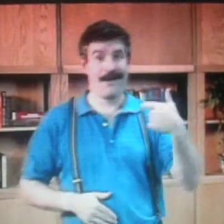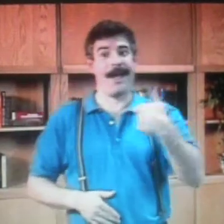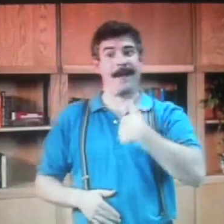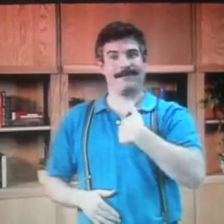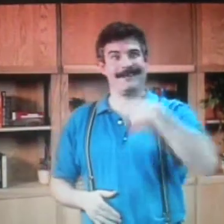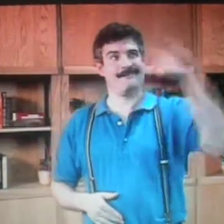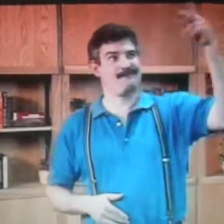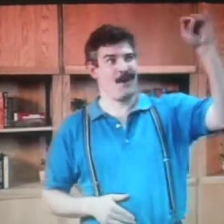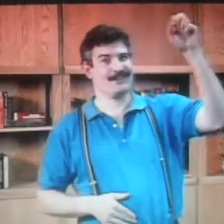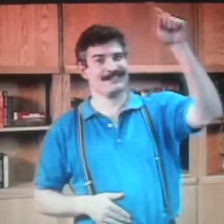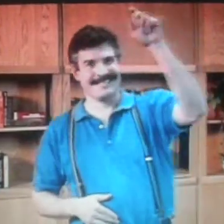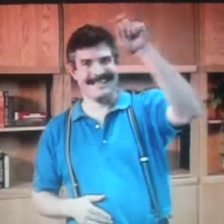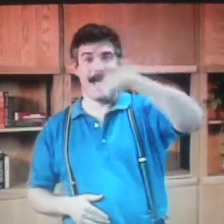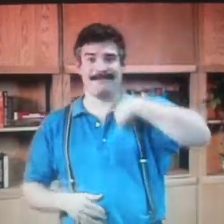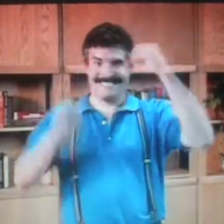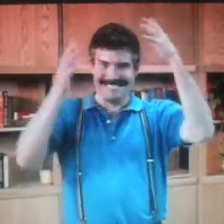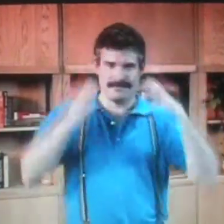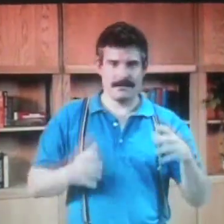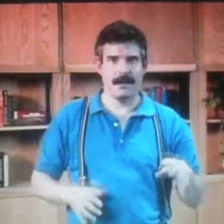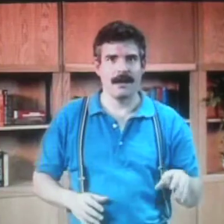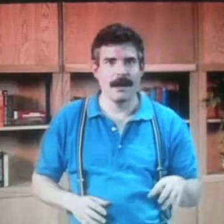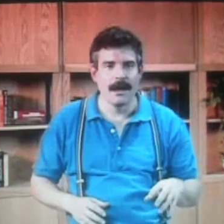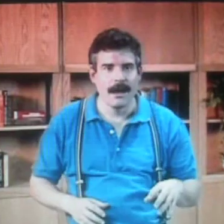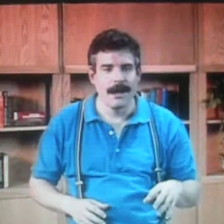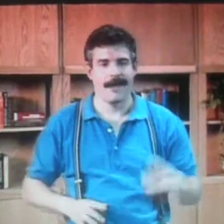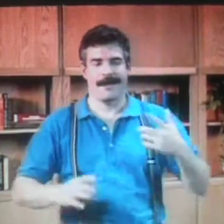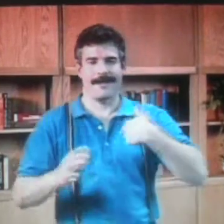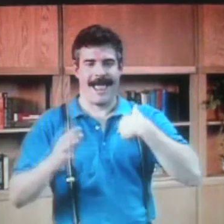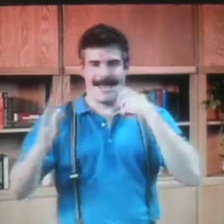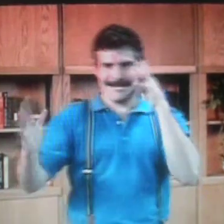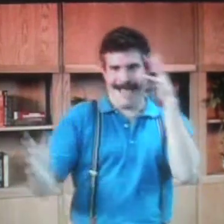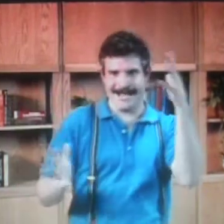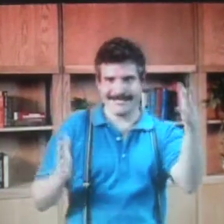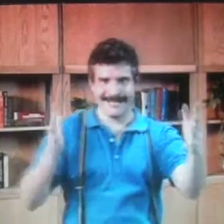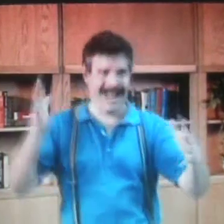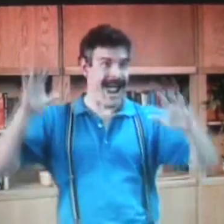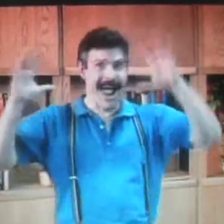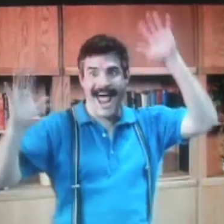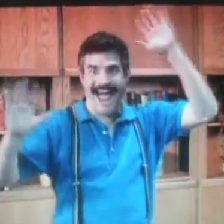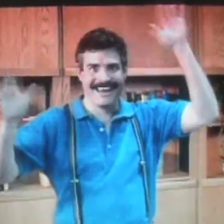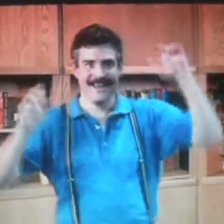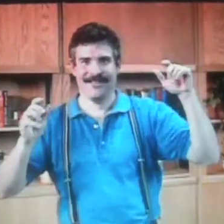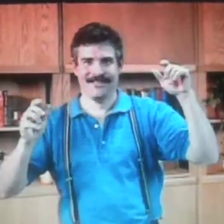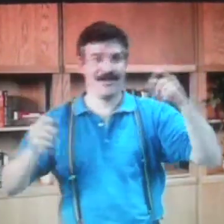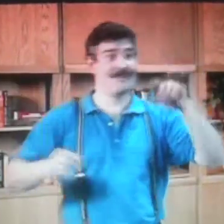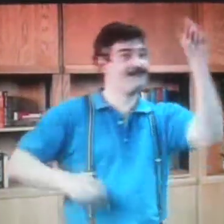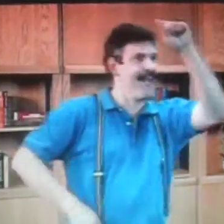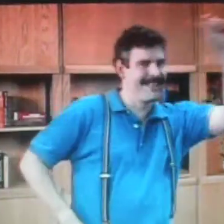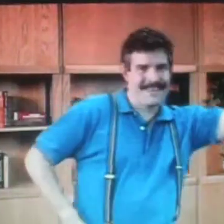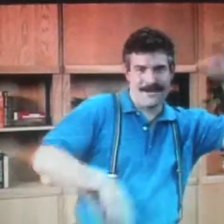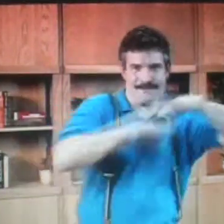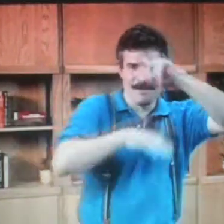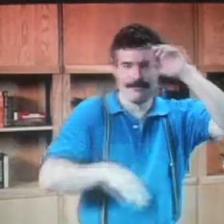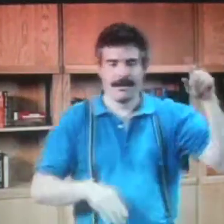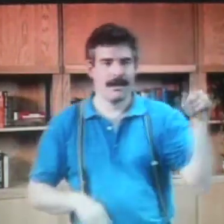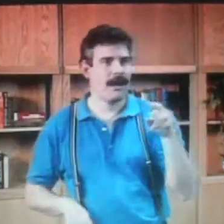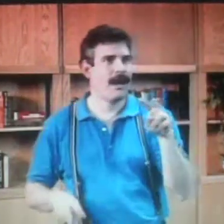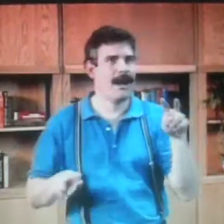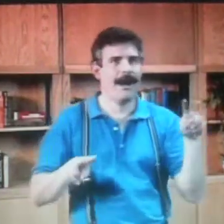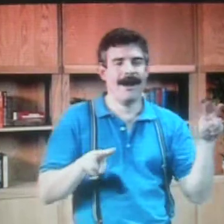So the students felt like I was bashing the teacher. And I wrote, no, I'm Paul Johnson. So I wrote on the board.